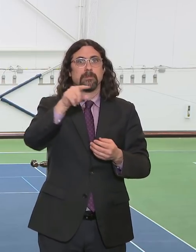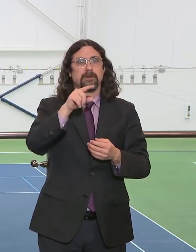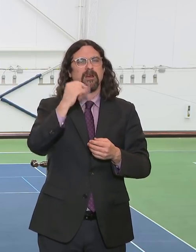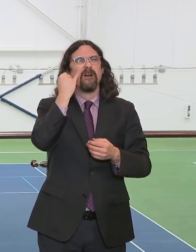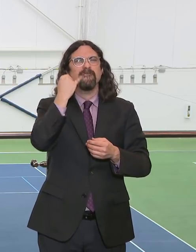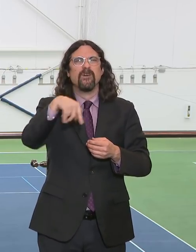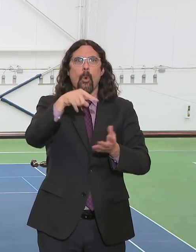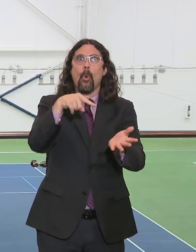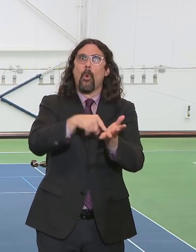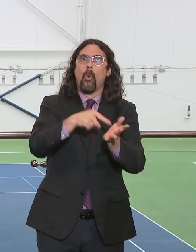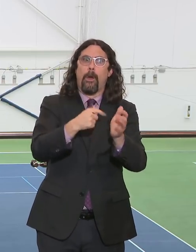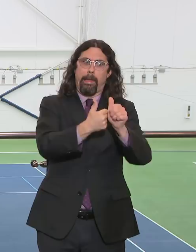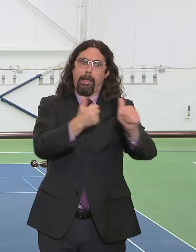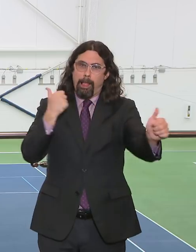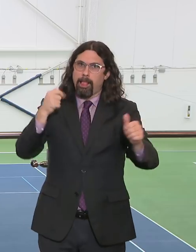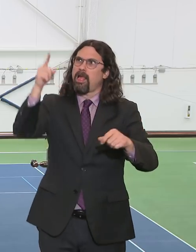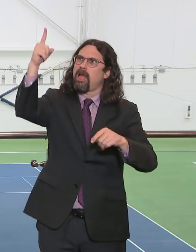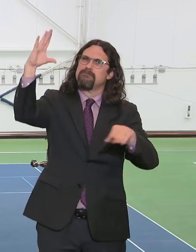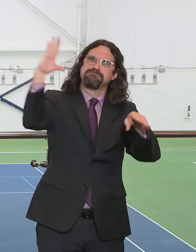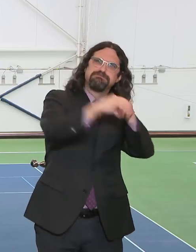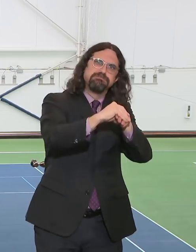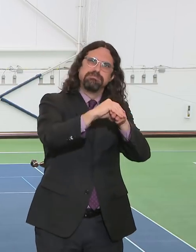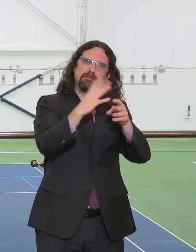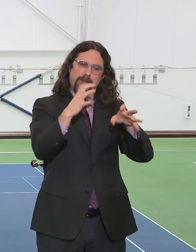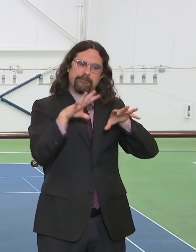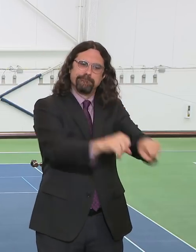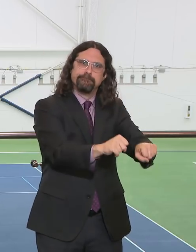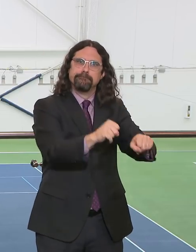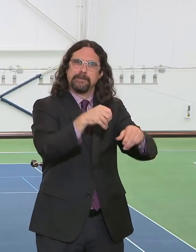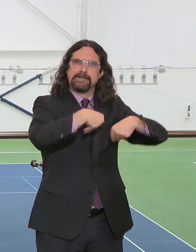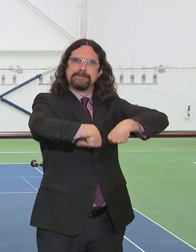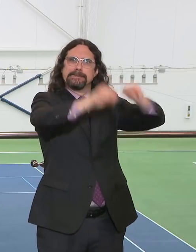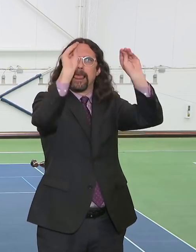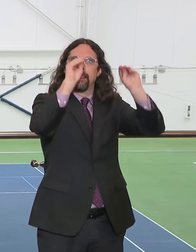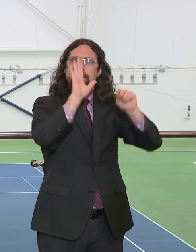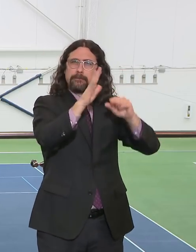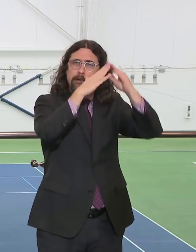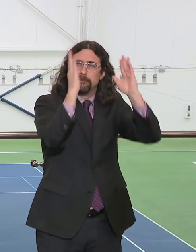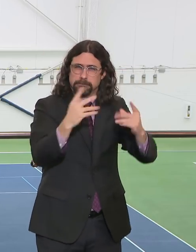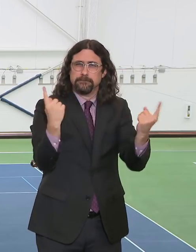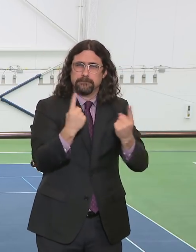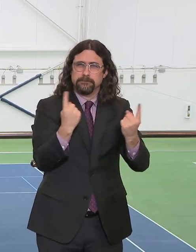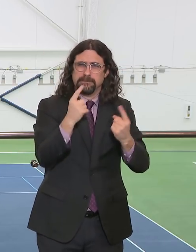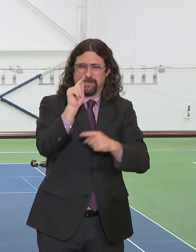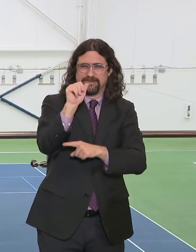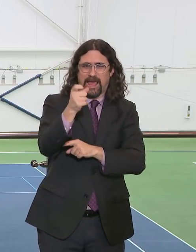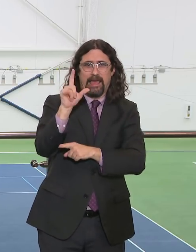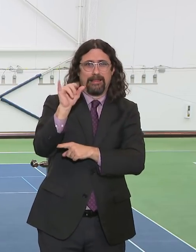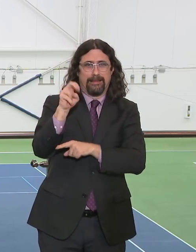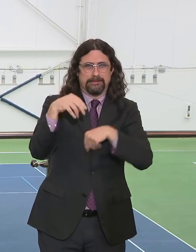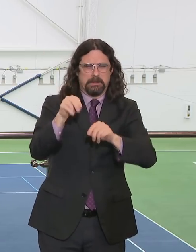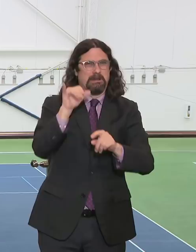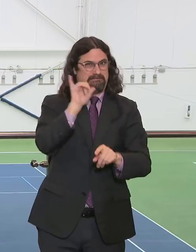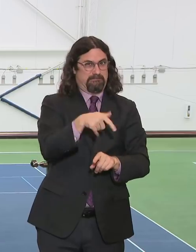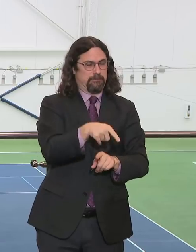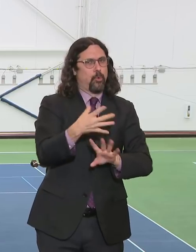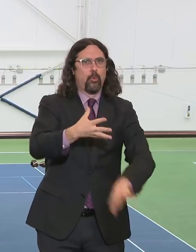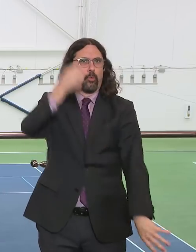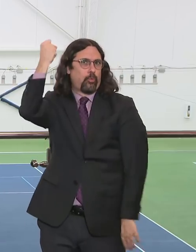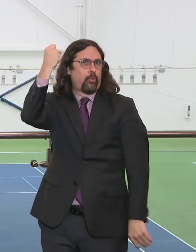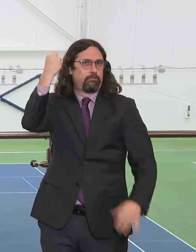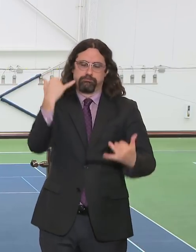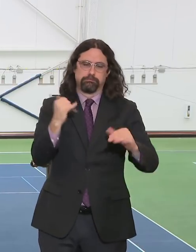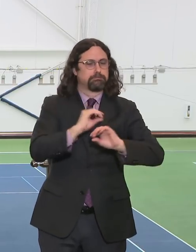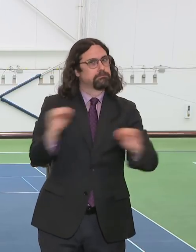On alternate side parking, and we all know, everyone who's a New Yorker knows, few issues stir the hearts of New Yorkers more than alternate